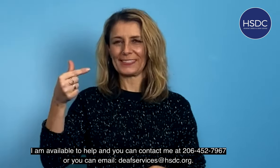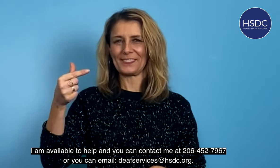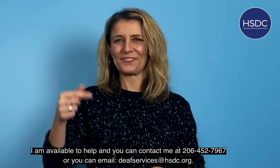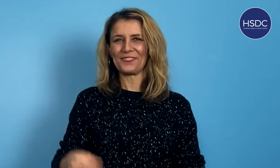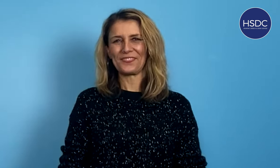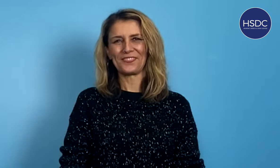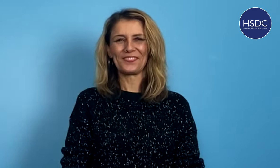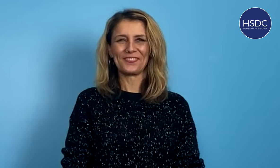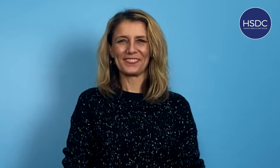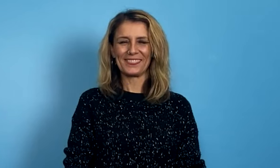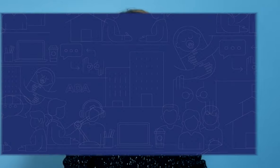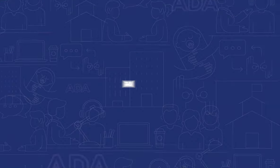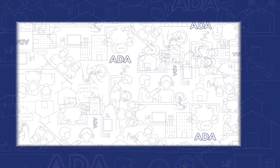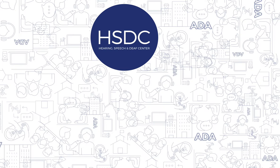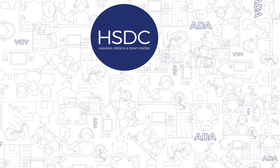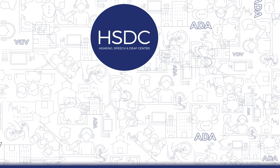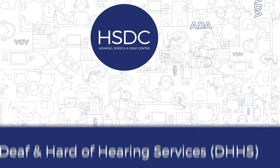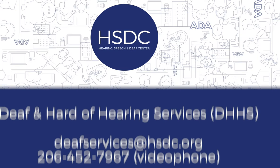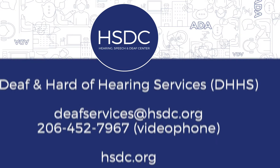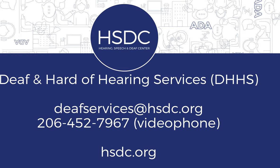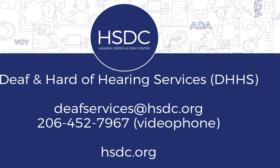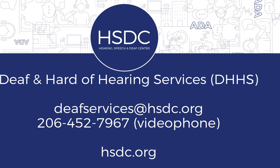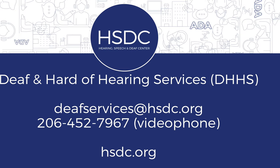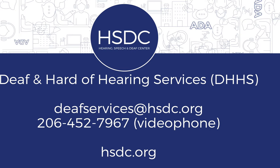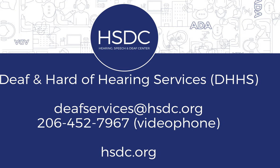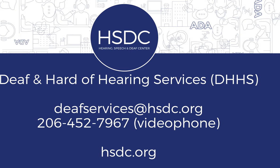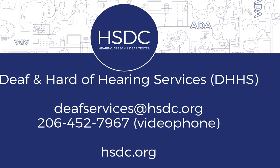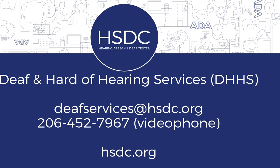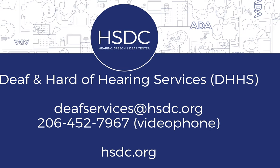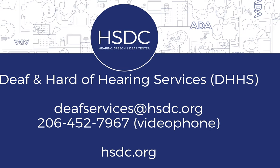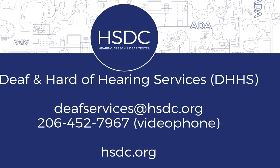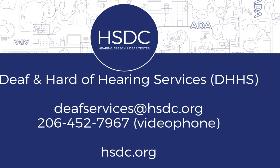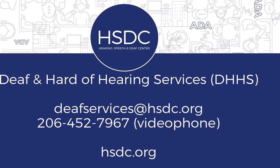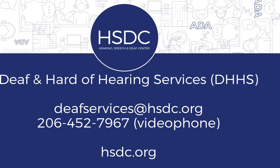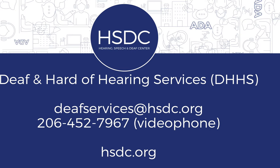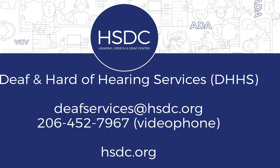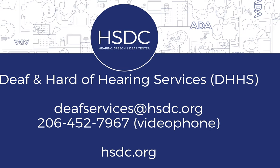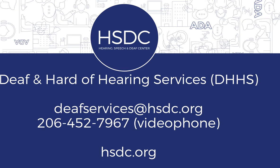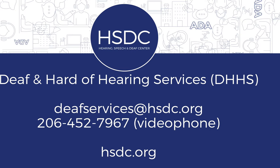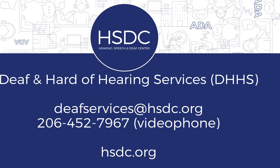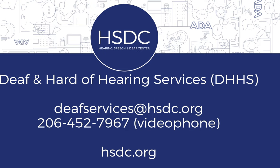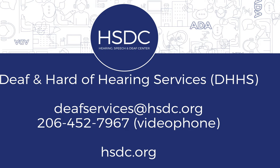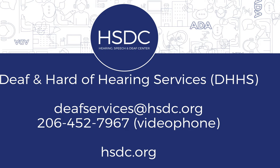you. You